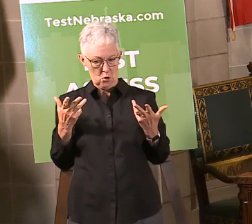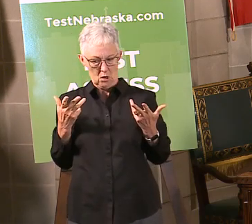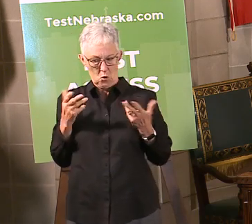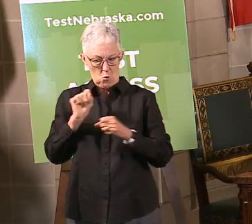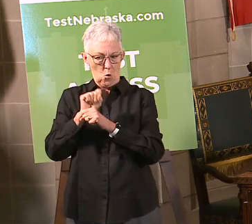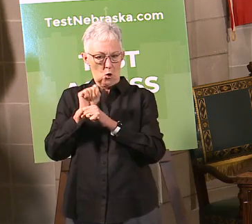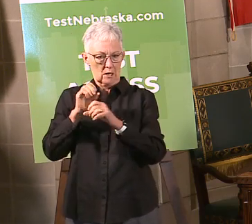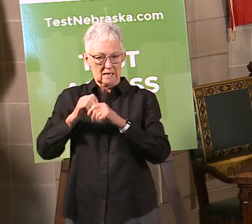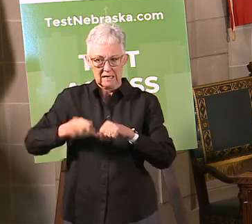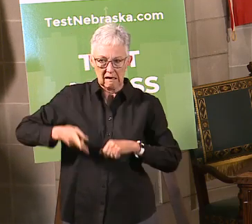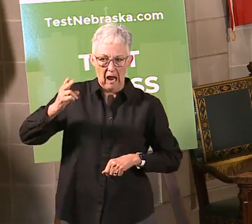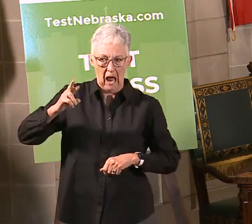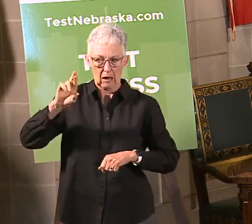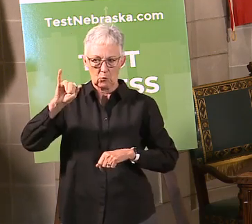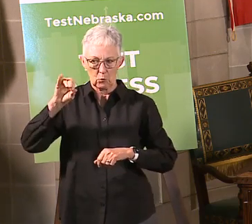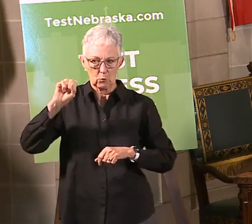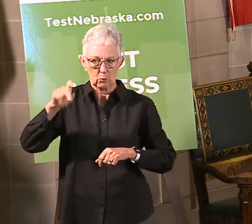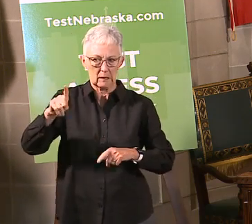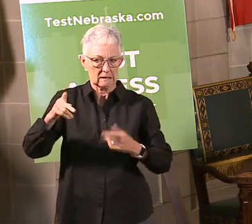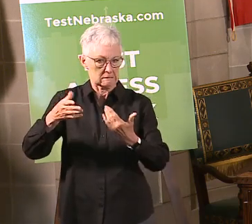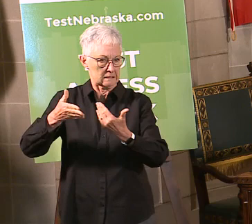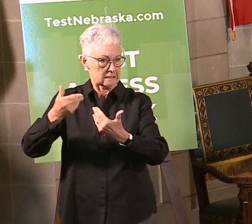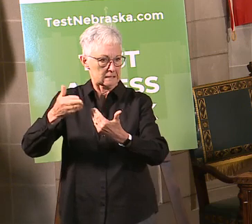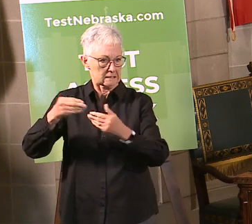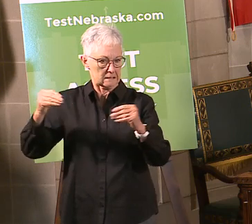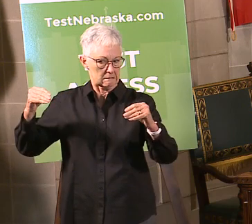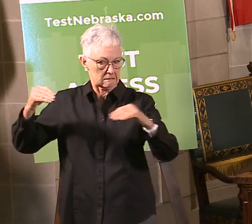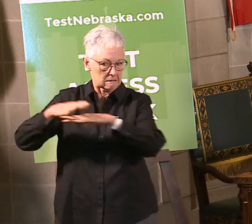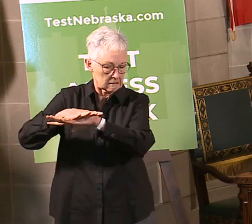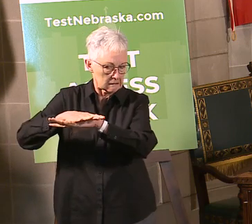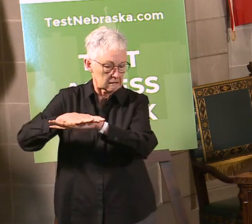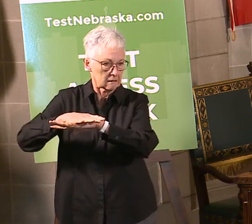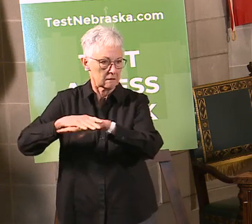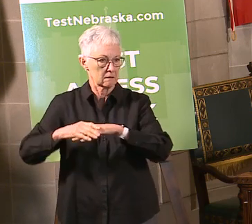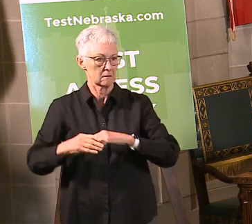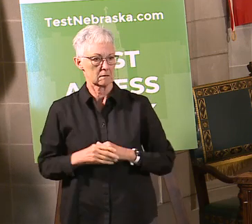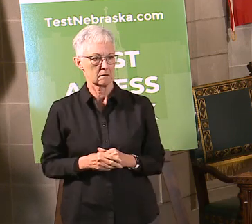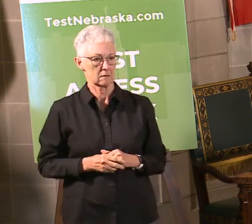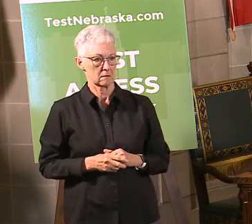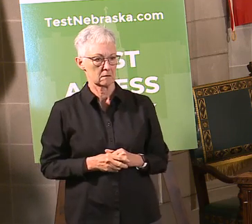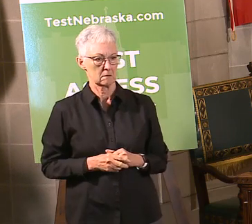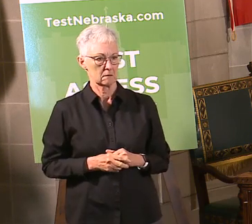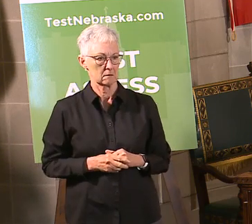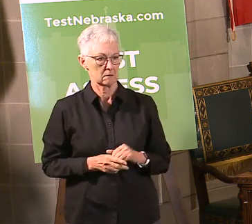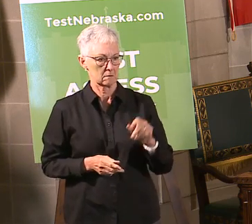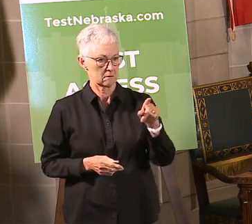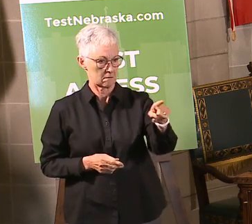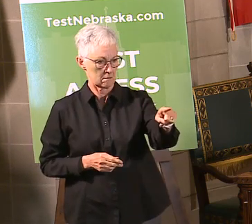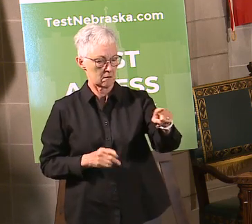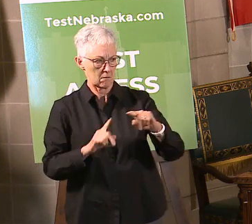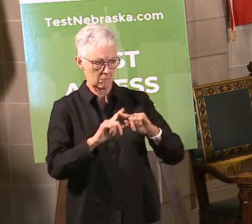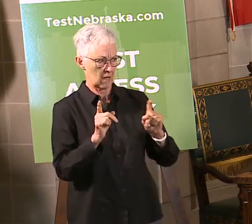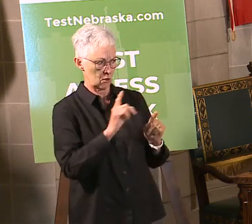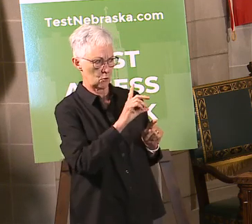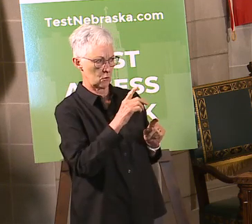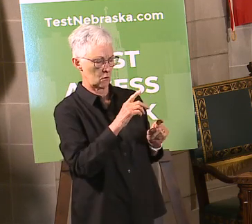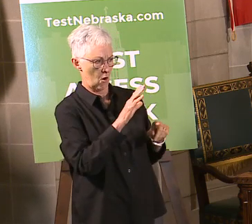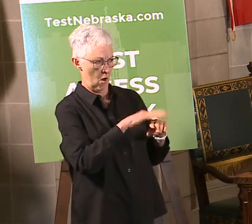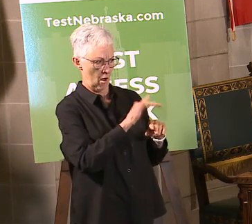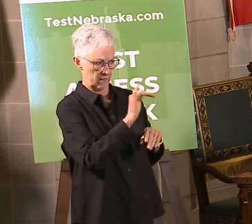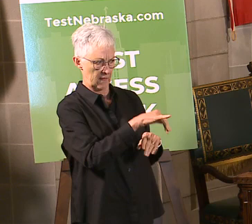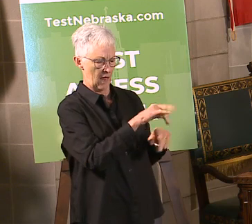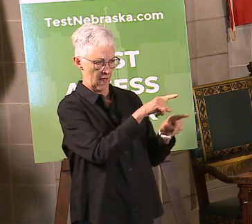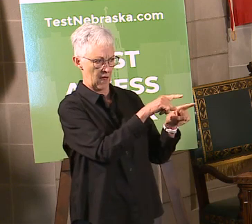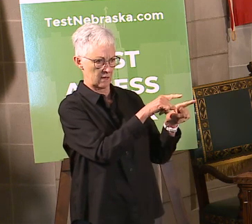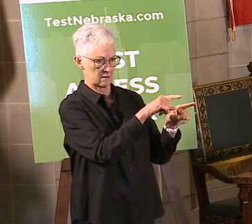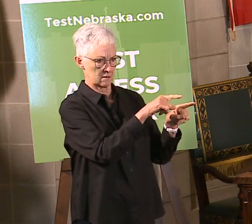be tested positive with some of the other testing we've been doing. But you do ask if they're symptomatic. Can we get a comparison of the positives on